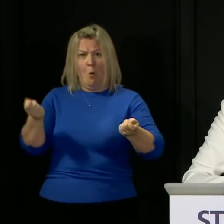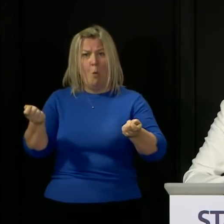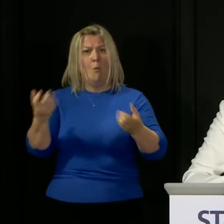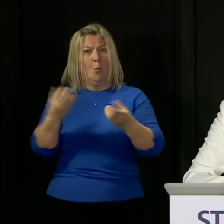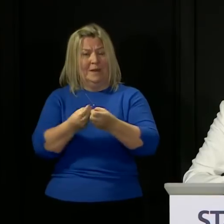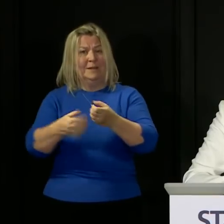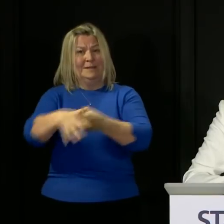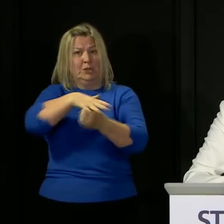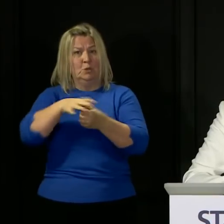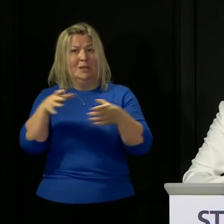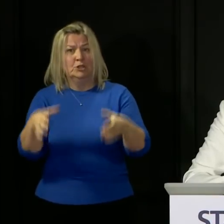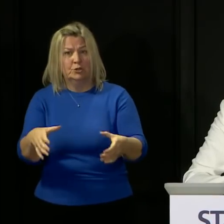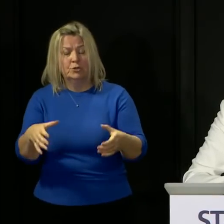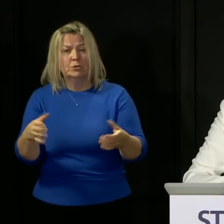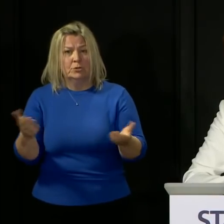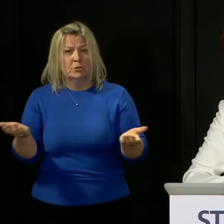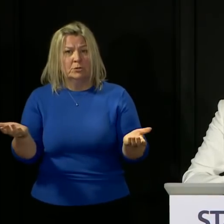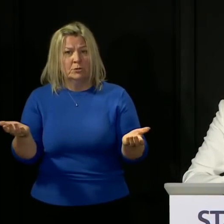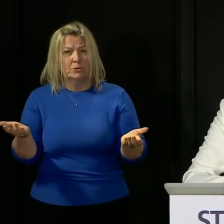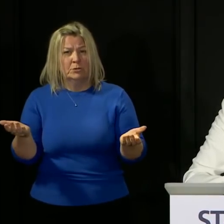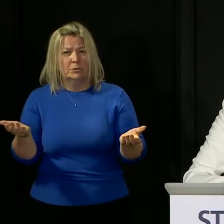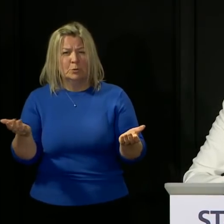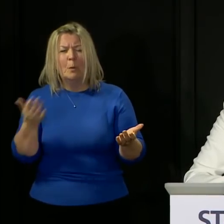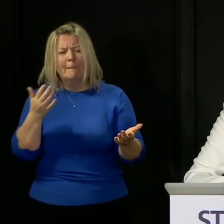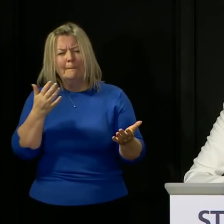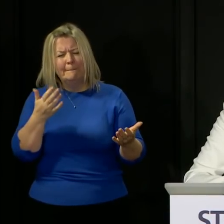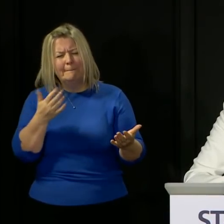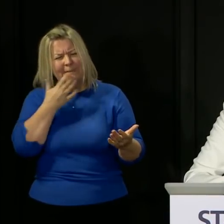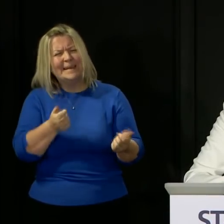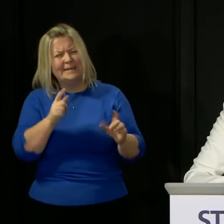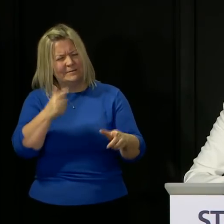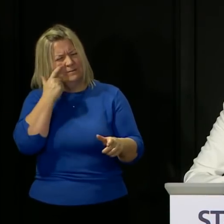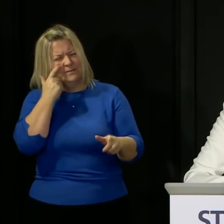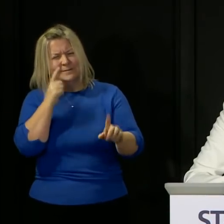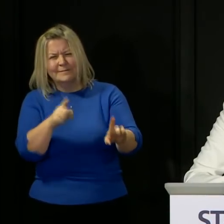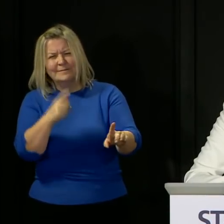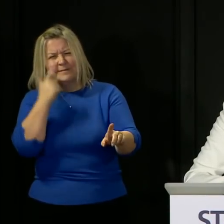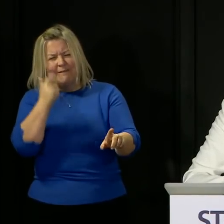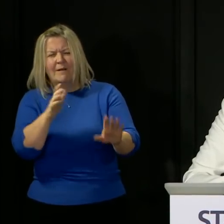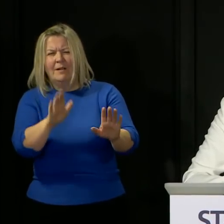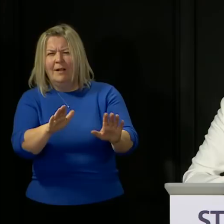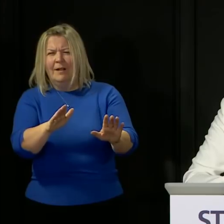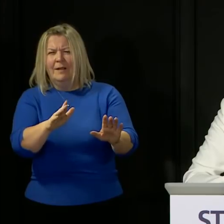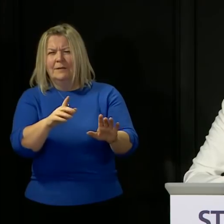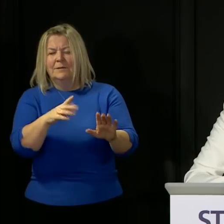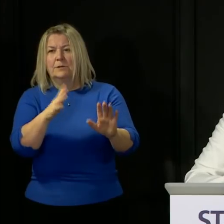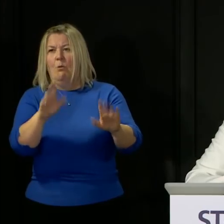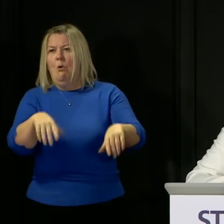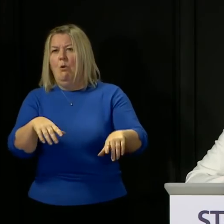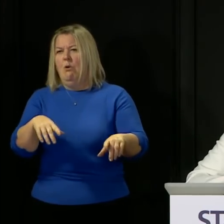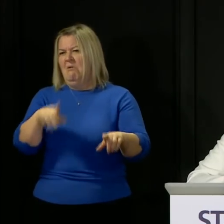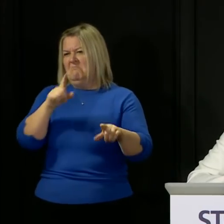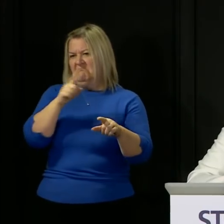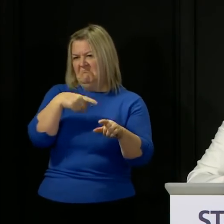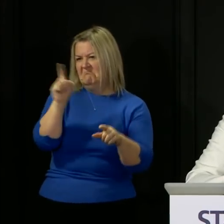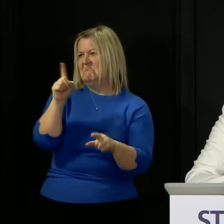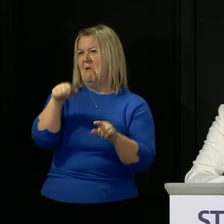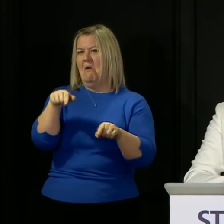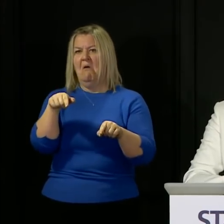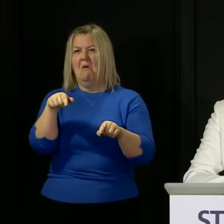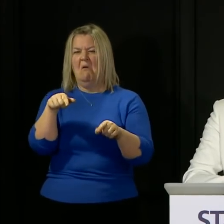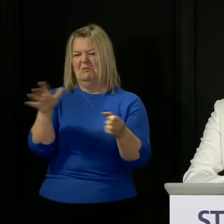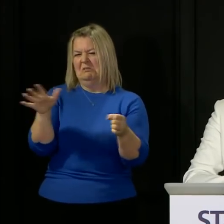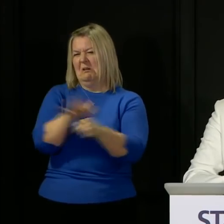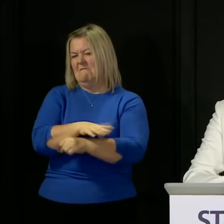could with a virus so I would just caution people you know sort of latching on to emotive phrases like